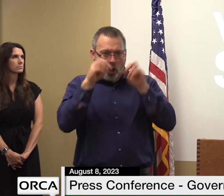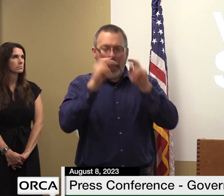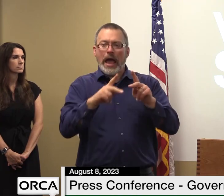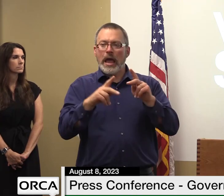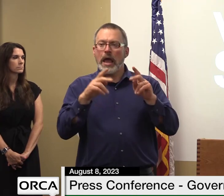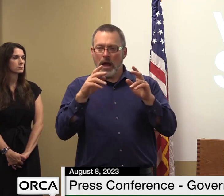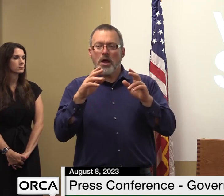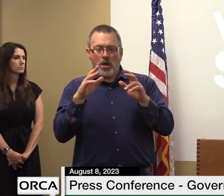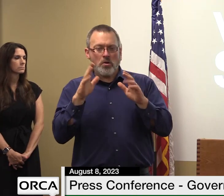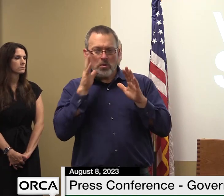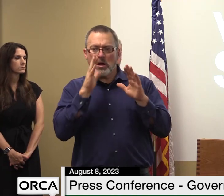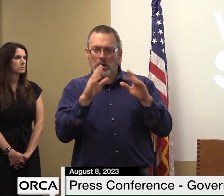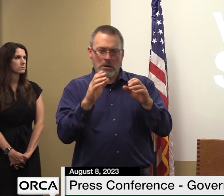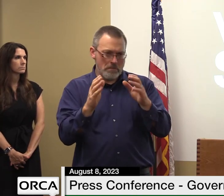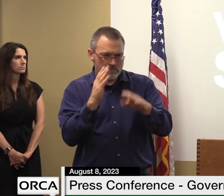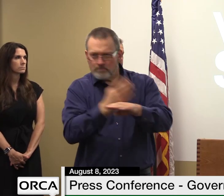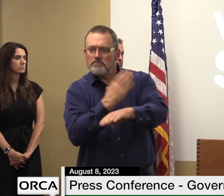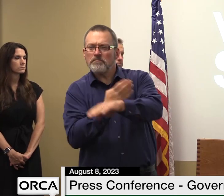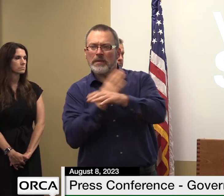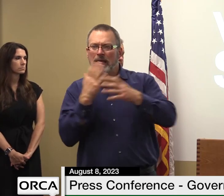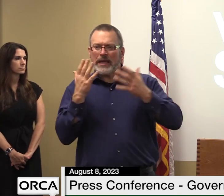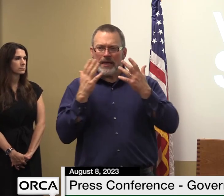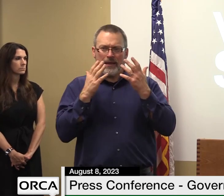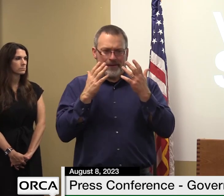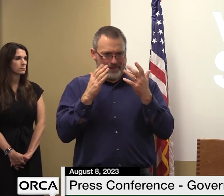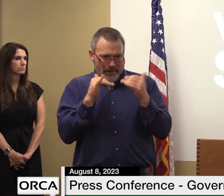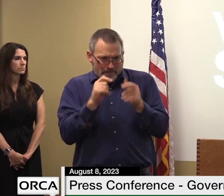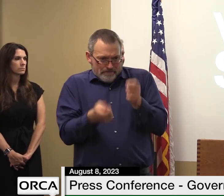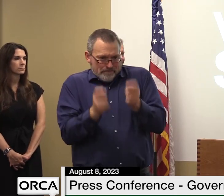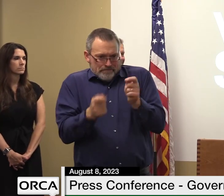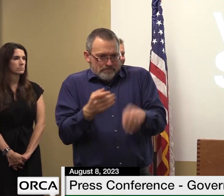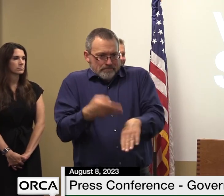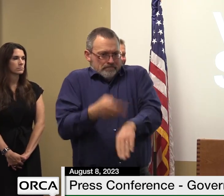most from these mitigation efforts specifically